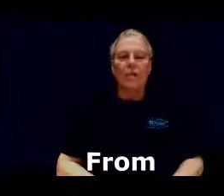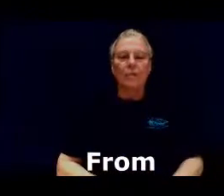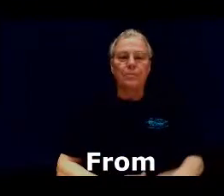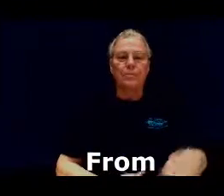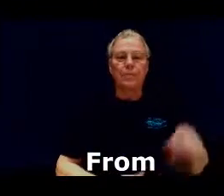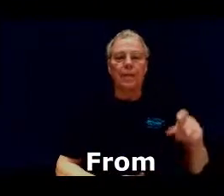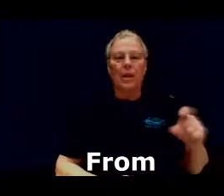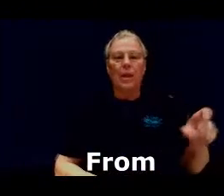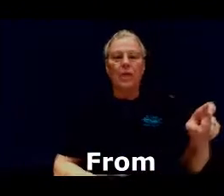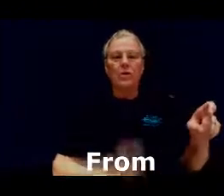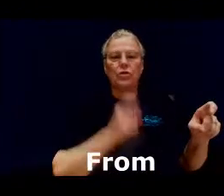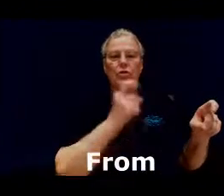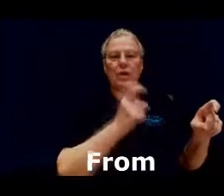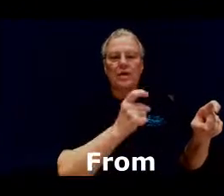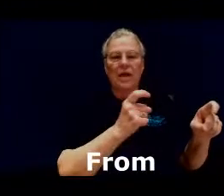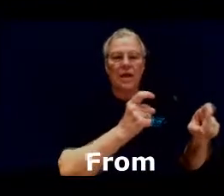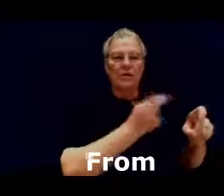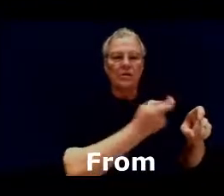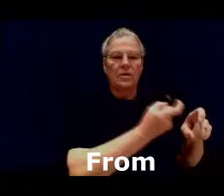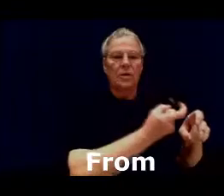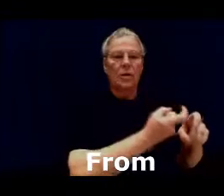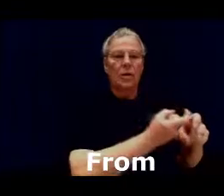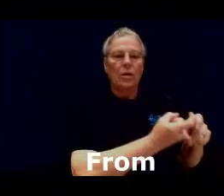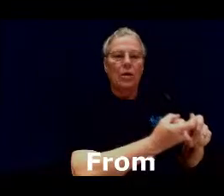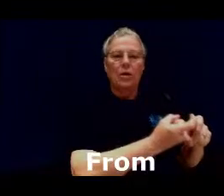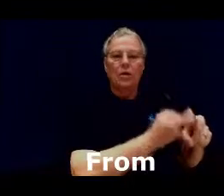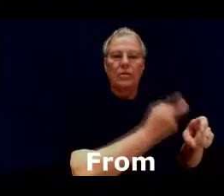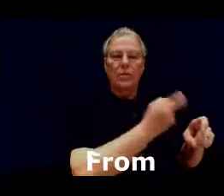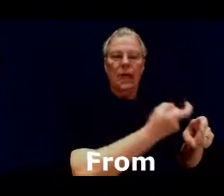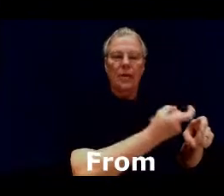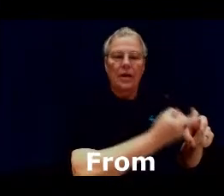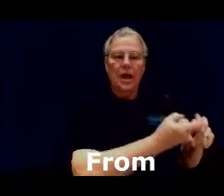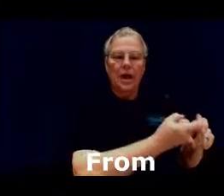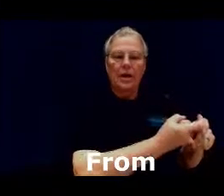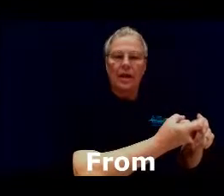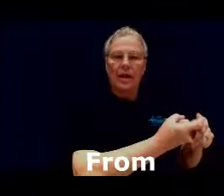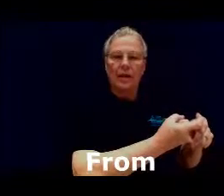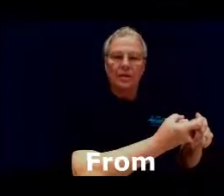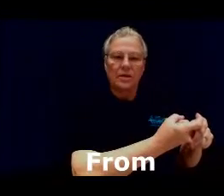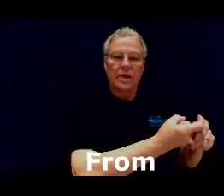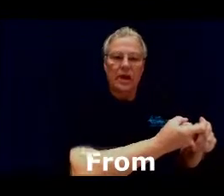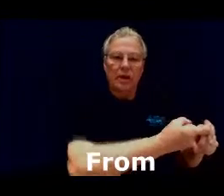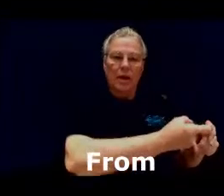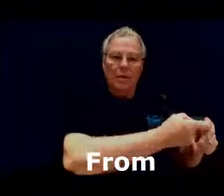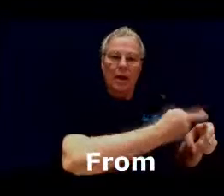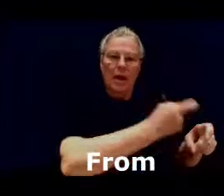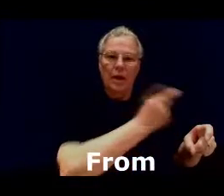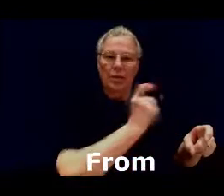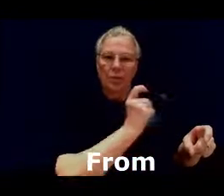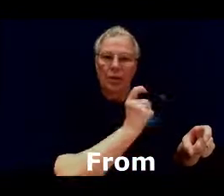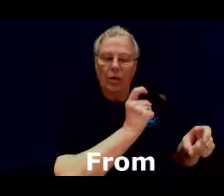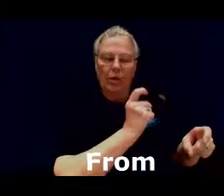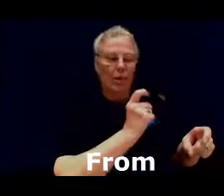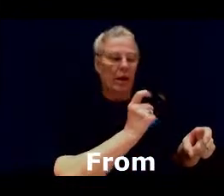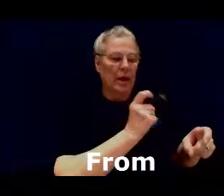two X hands the dominant hand laid against the non dominant hand and pull it away